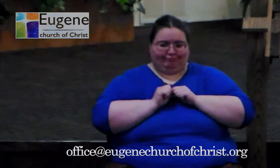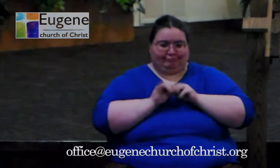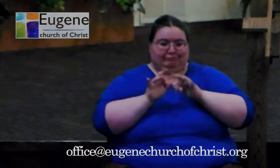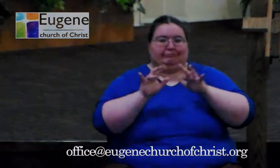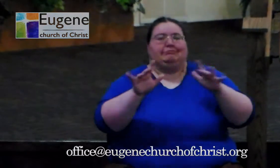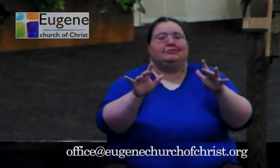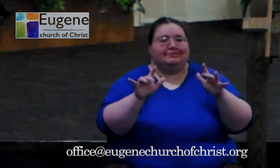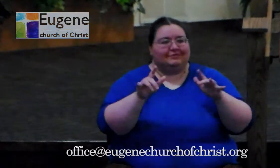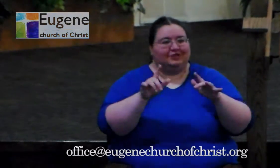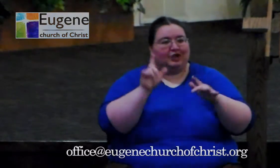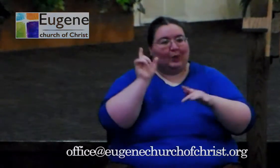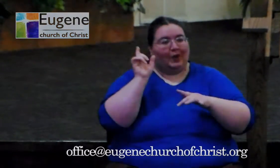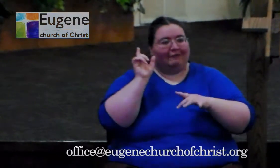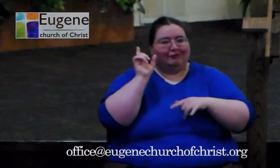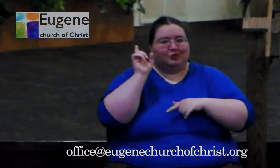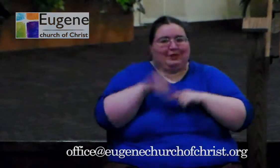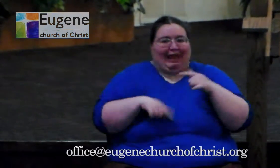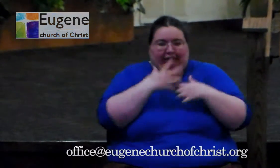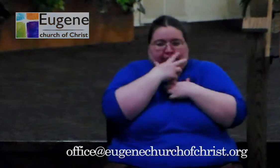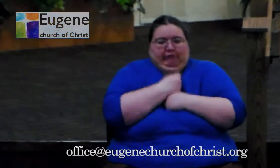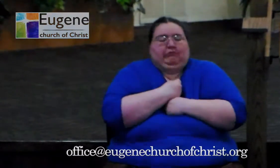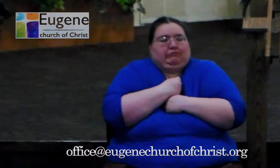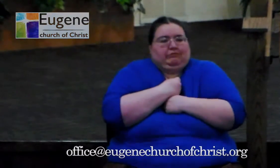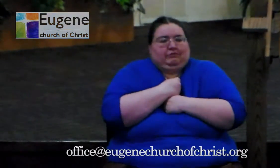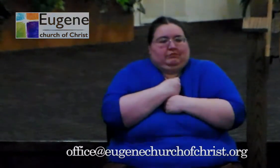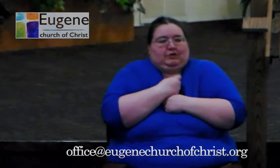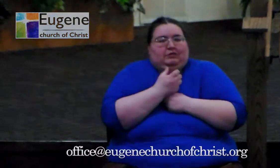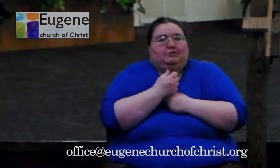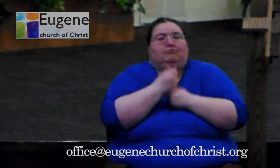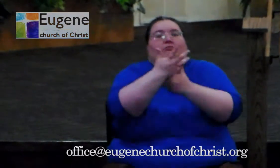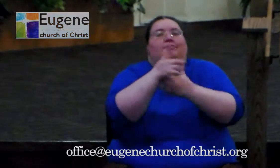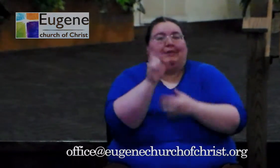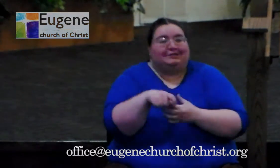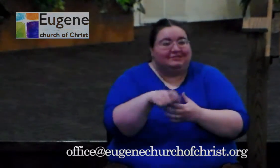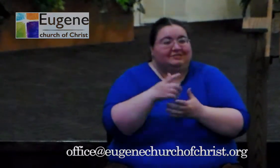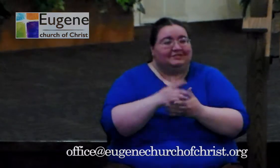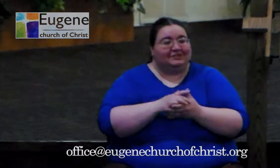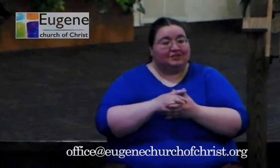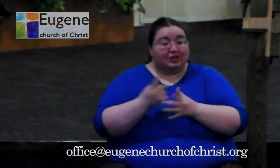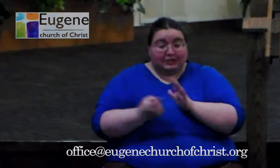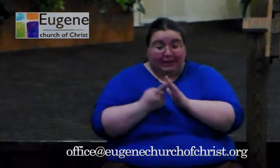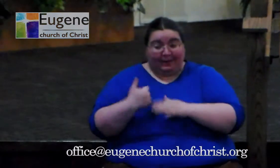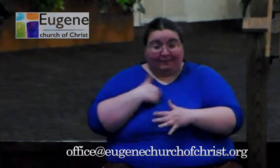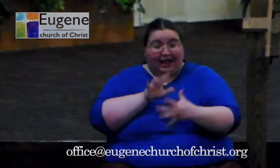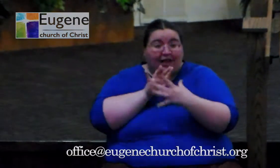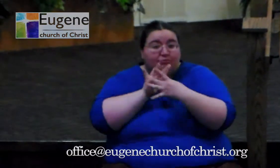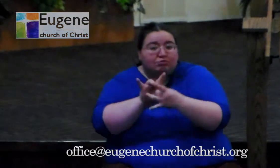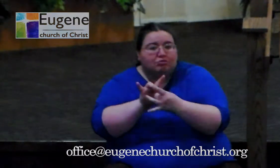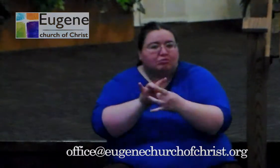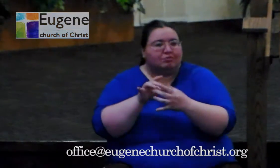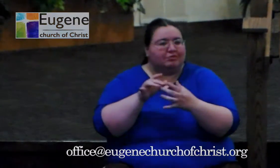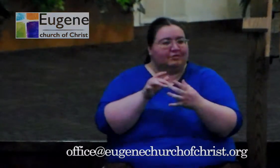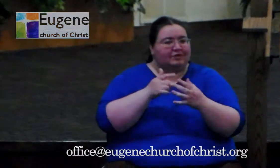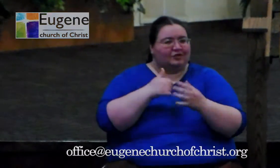Or sometimes maybe I do it to you because the connection I can think of with you is I know this thing about you that you care about, so I might ask you about it.